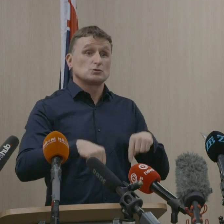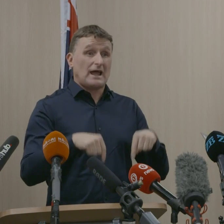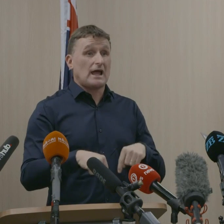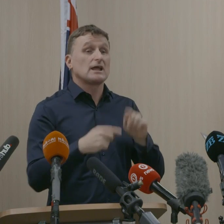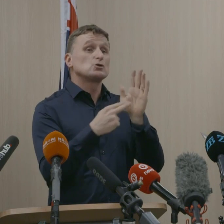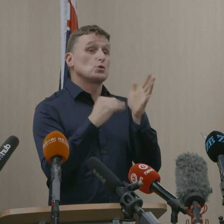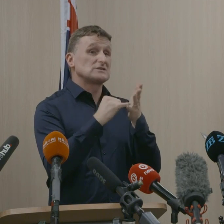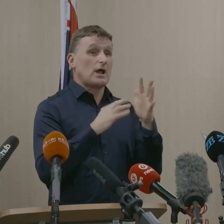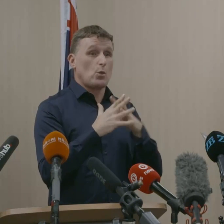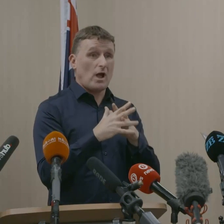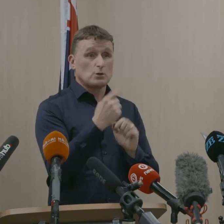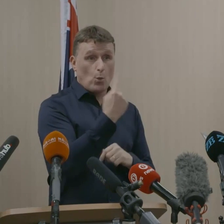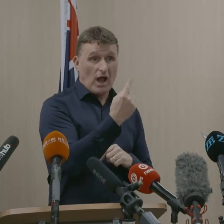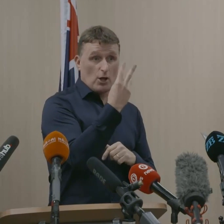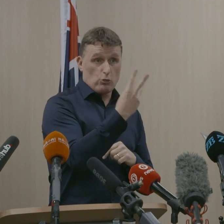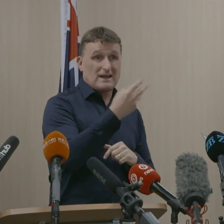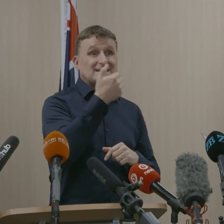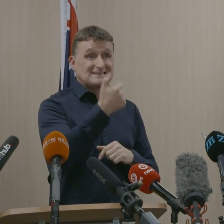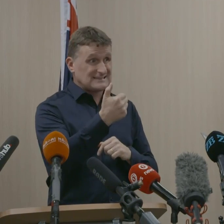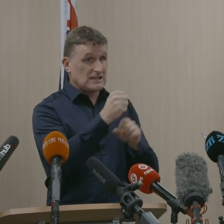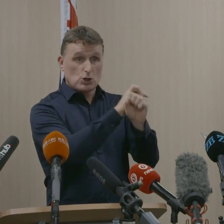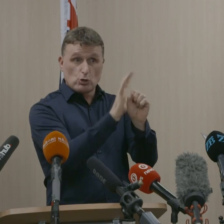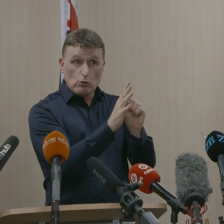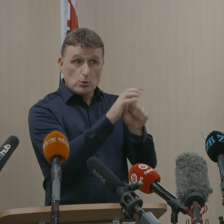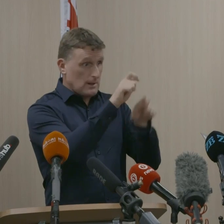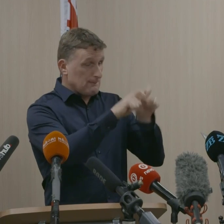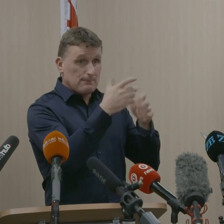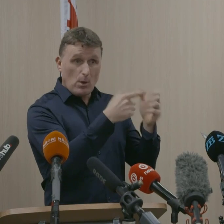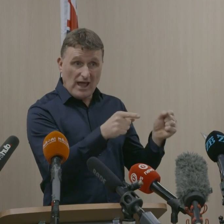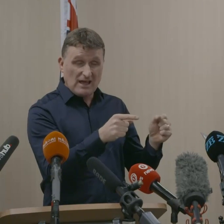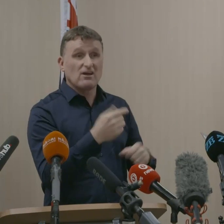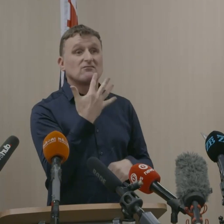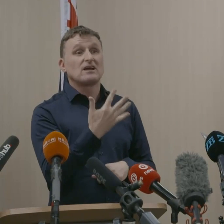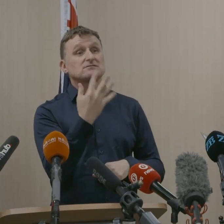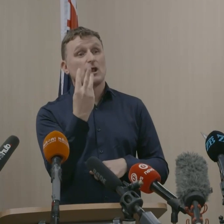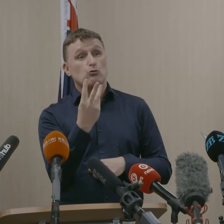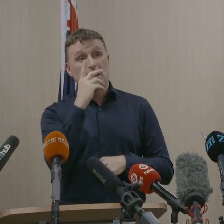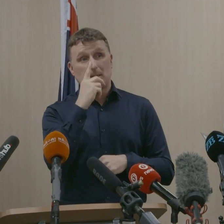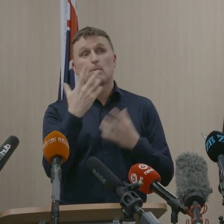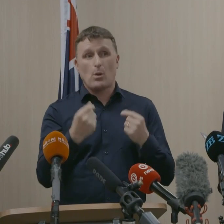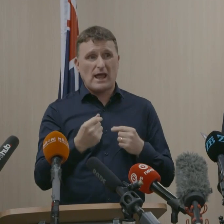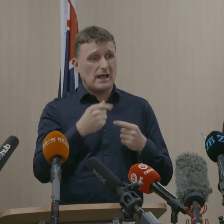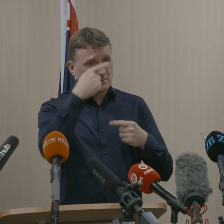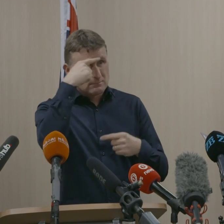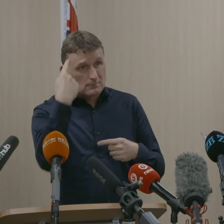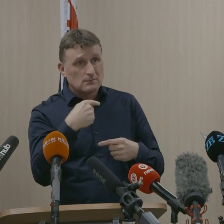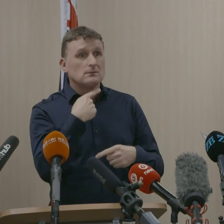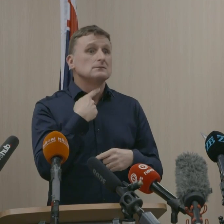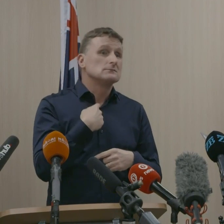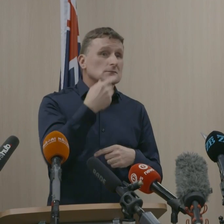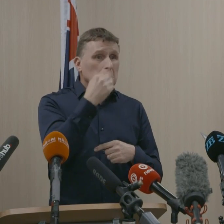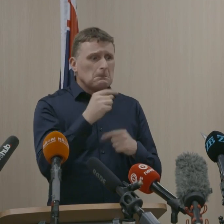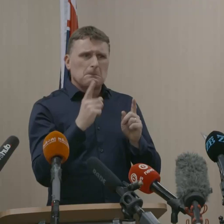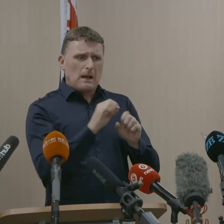in New South Wales, 53 were symptomatic in the community. Not all of them are linked to known